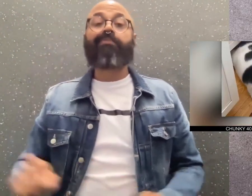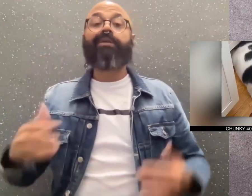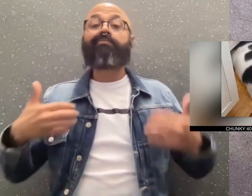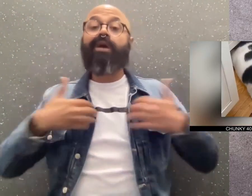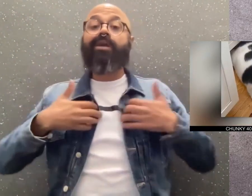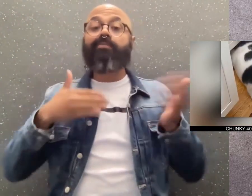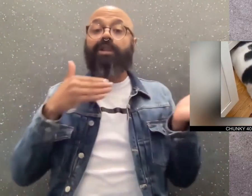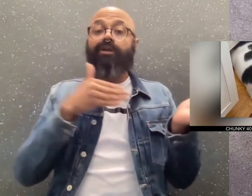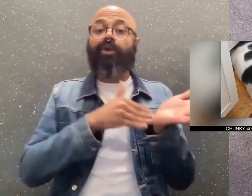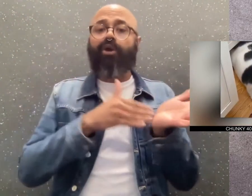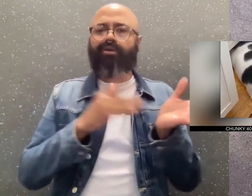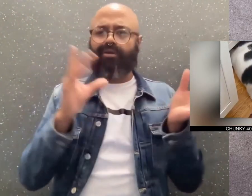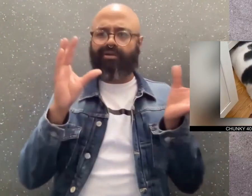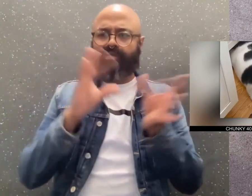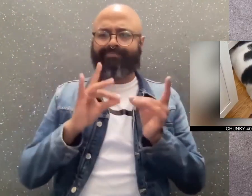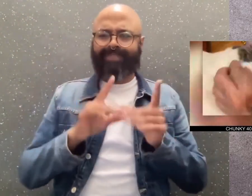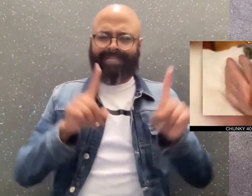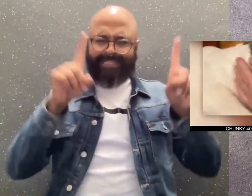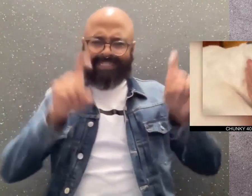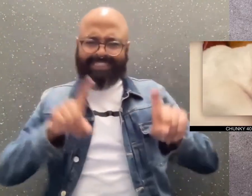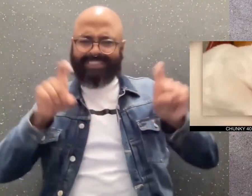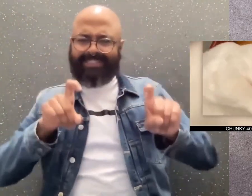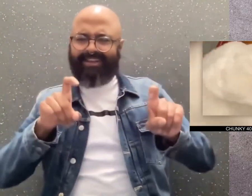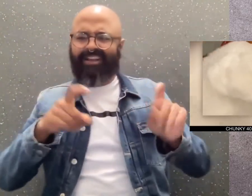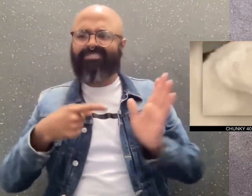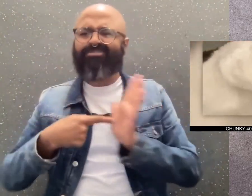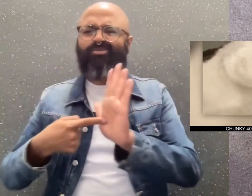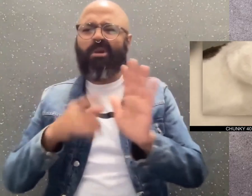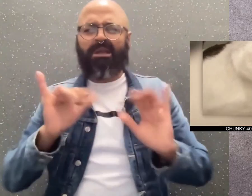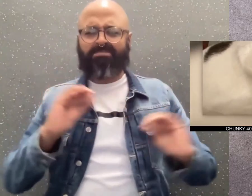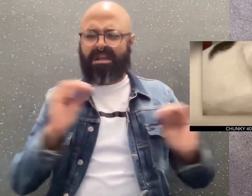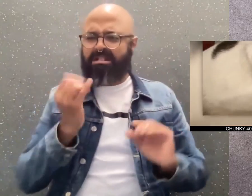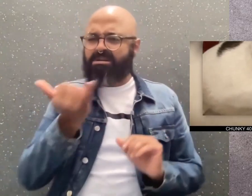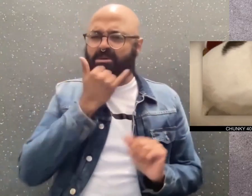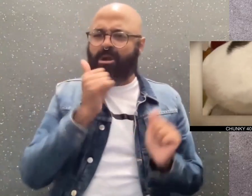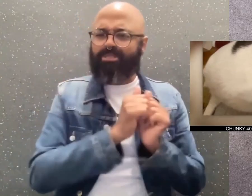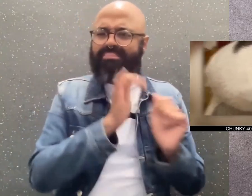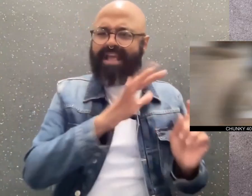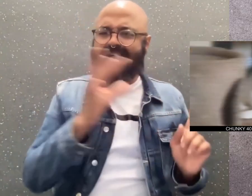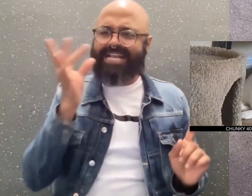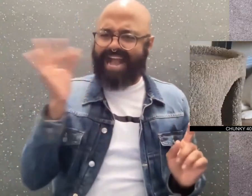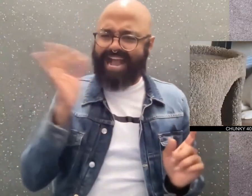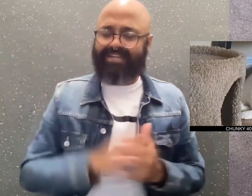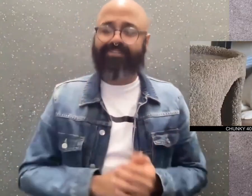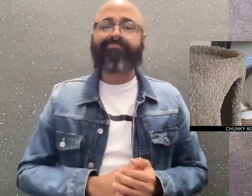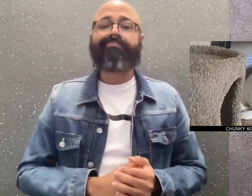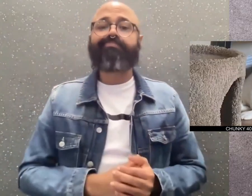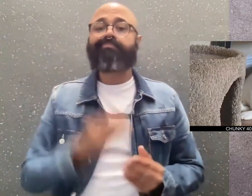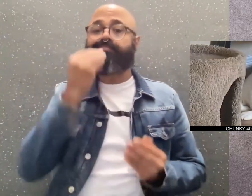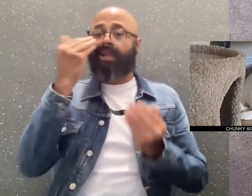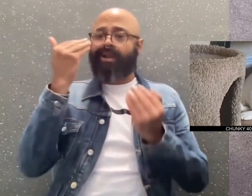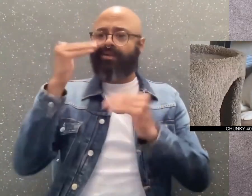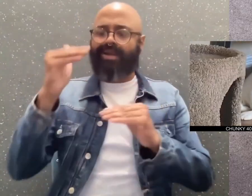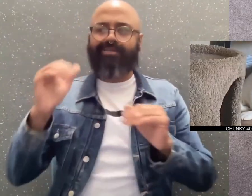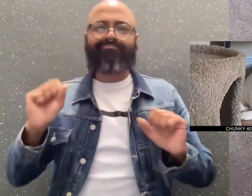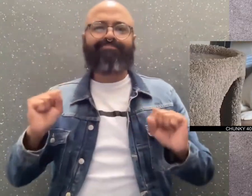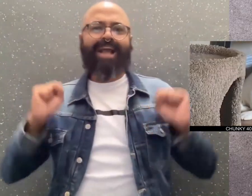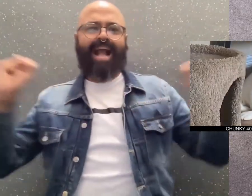But veterinarians say tests indicate there's nothing wrong with Patches. And a diet and exercise will